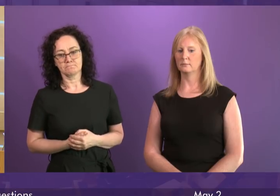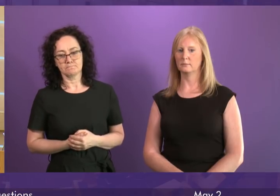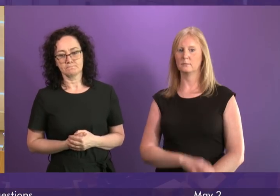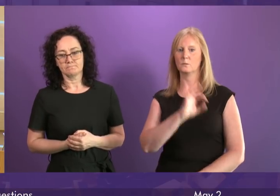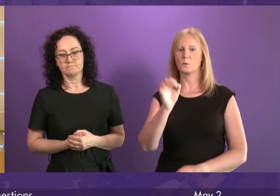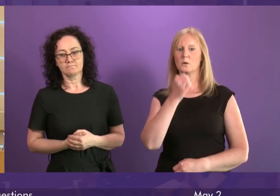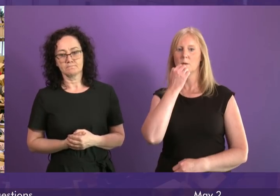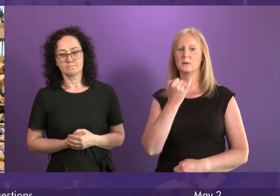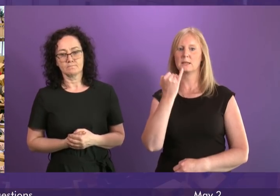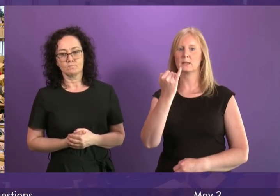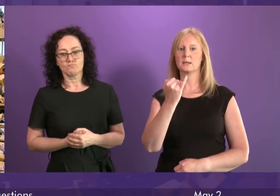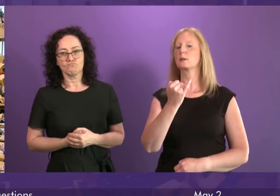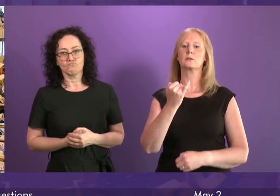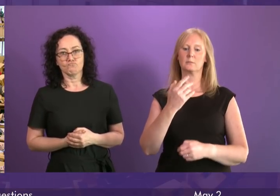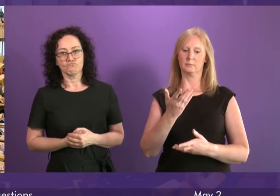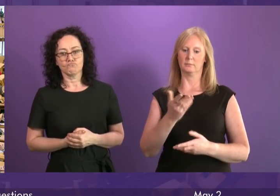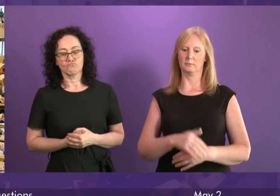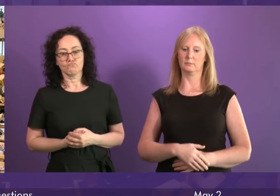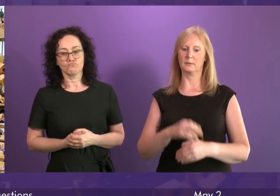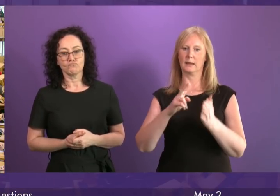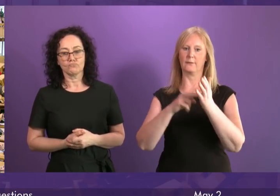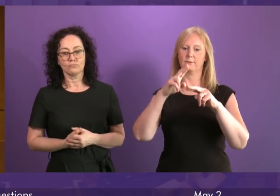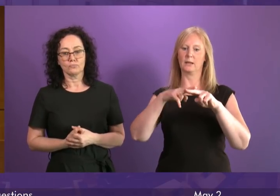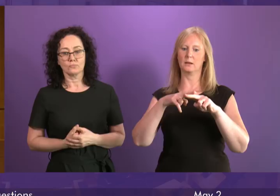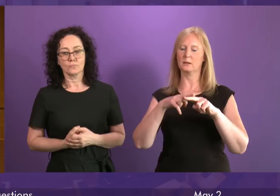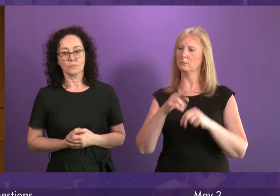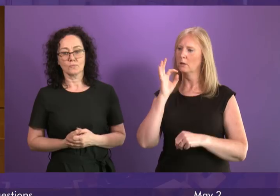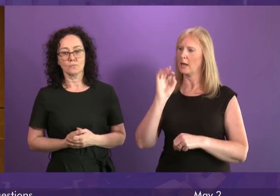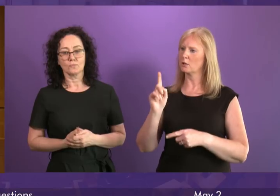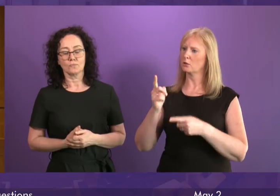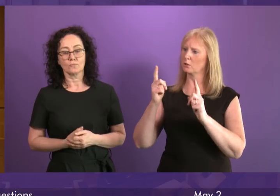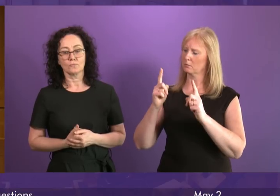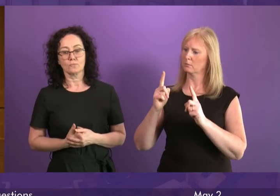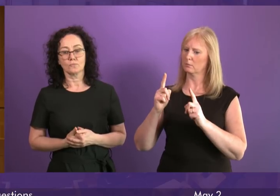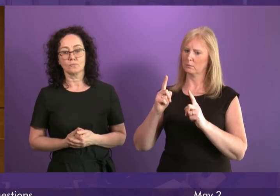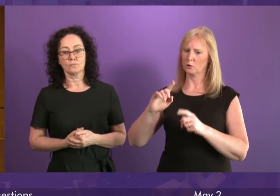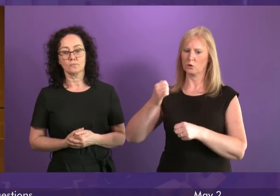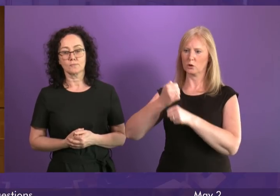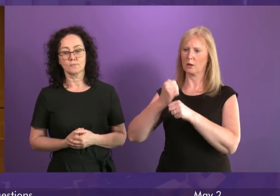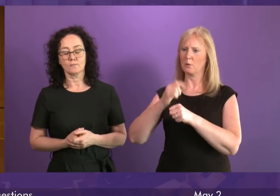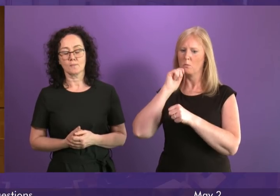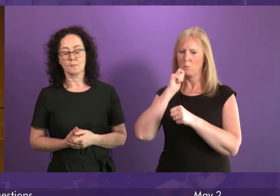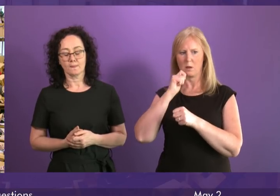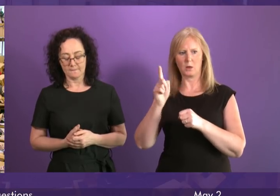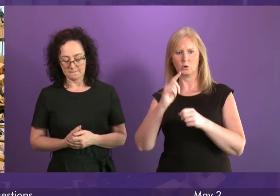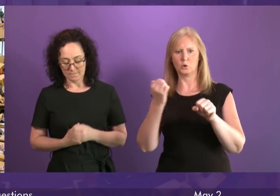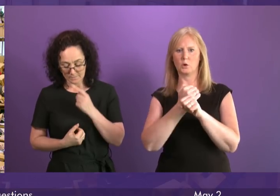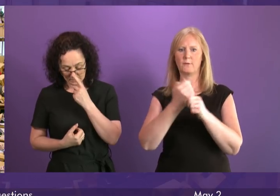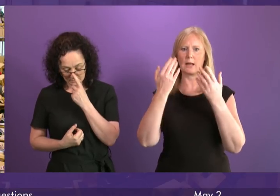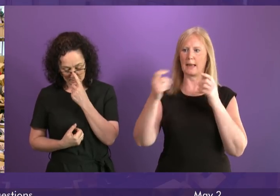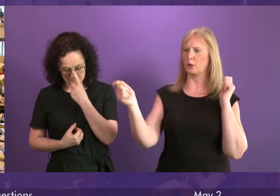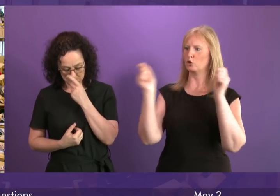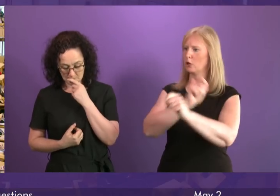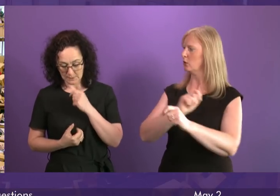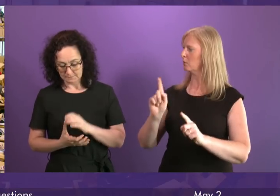Question number six Neil Findlay To ask the First Minister what action the Scottish Government has taken to address climate change First Minister As we